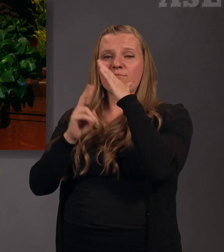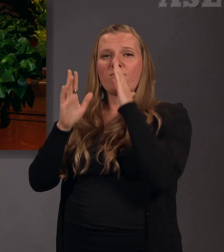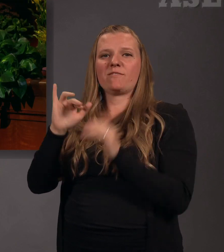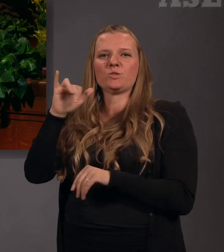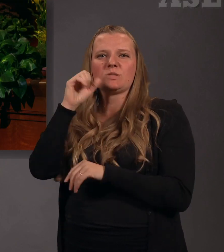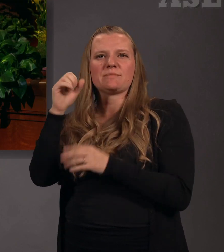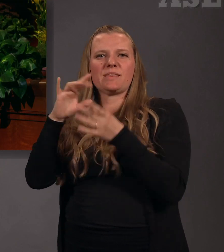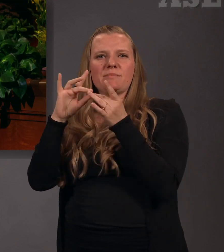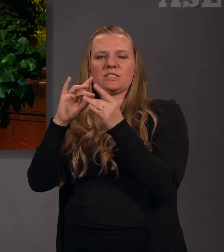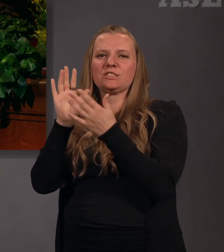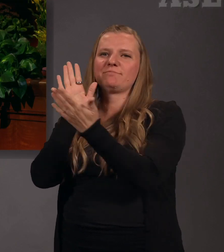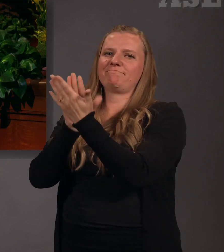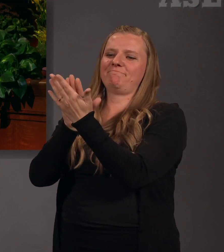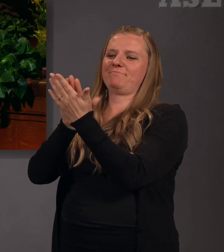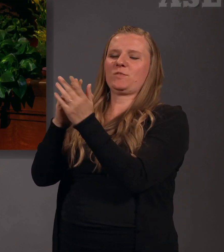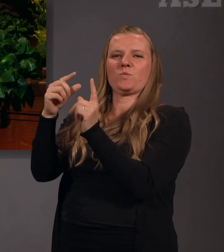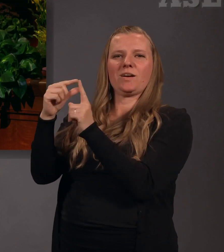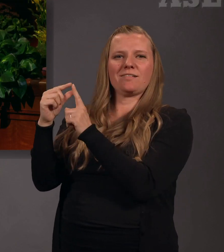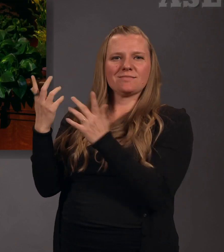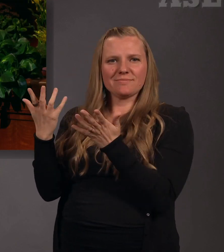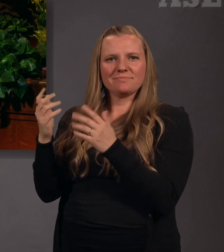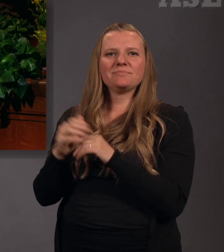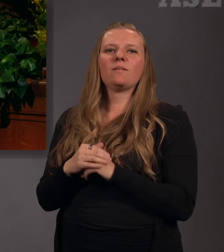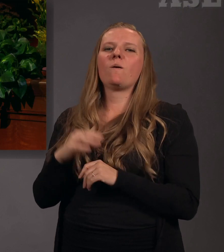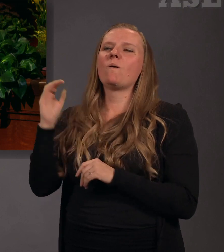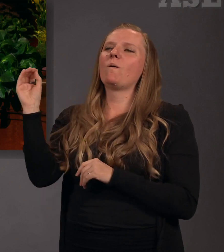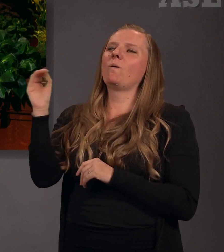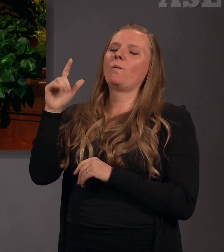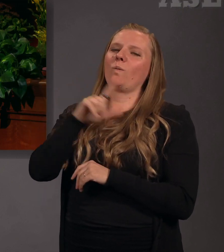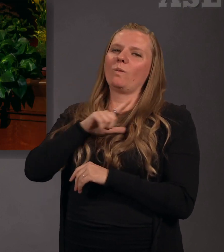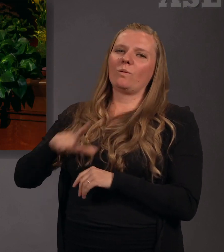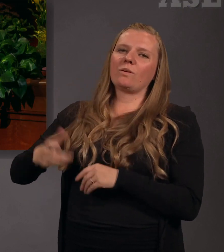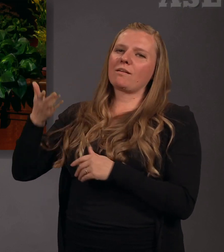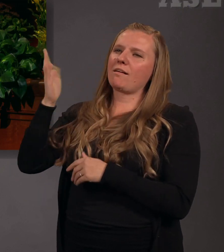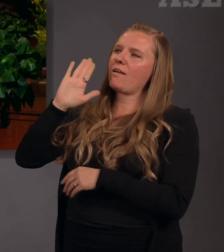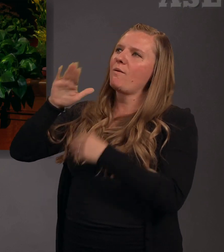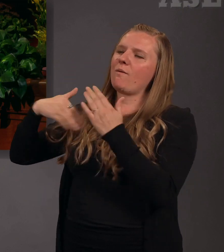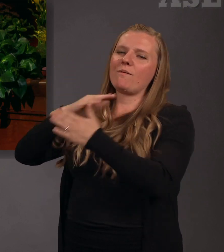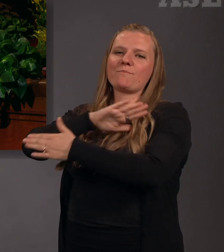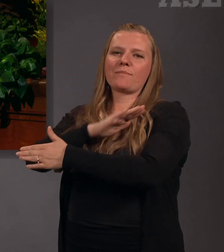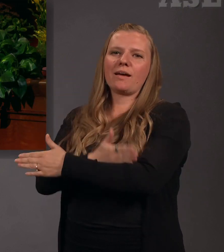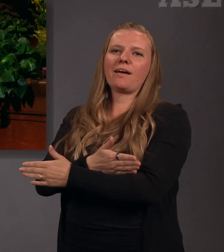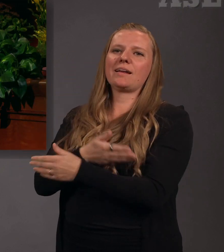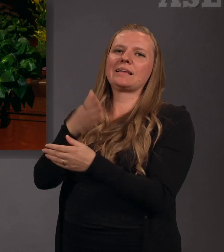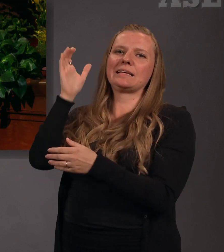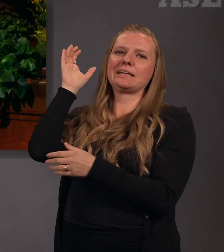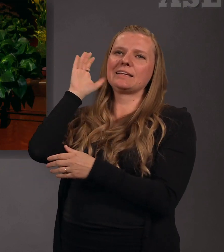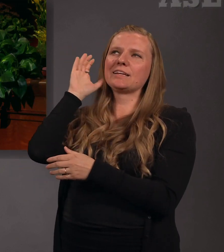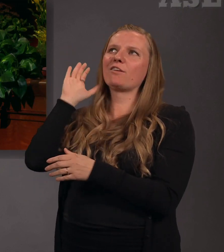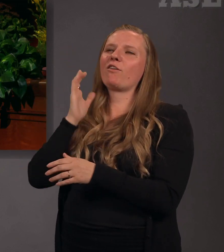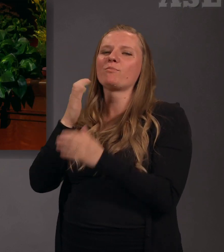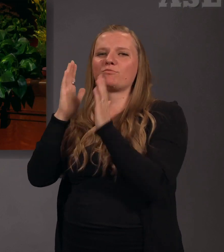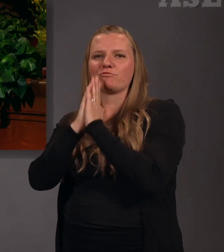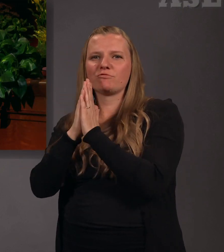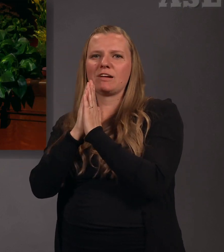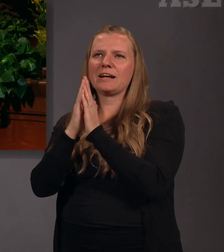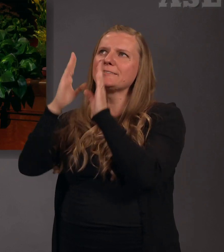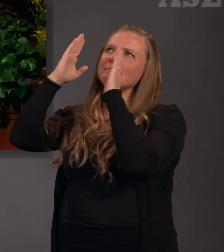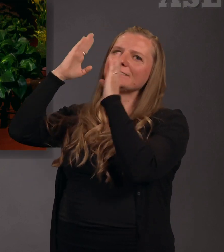Smith declared these words of praise. O Lord God Almighty, hear us and answer us from heaven, where Thou